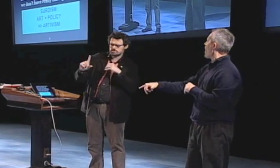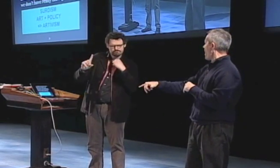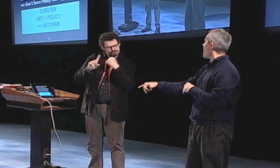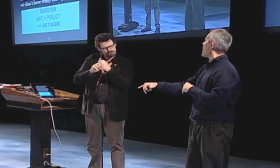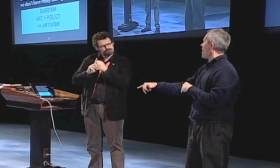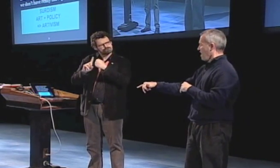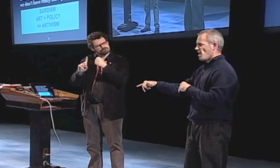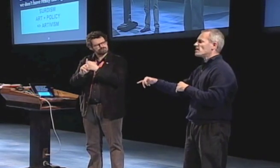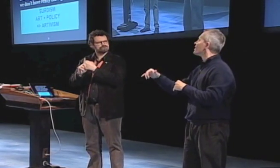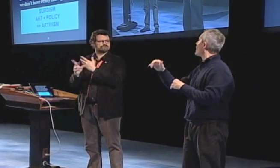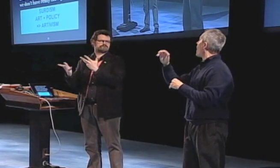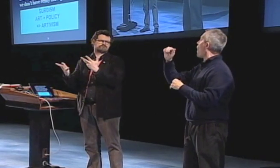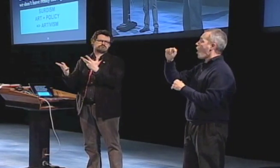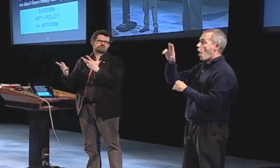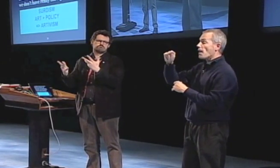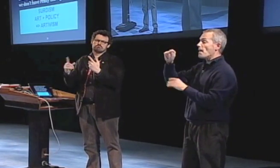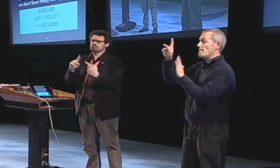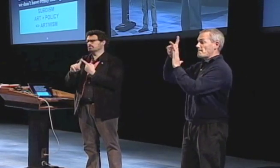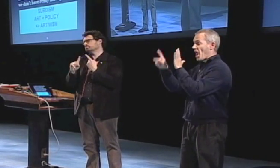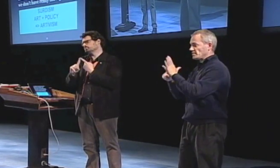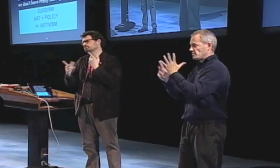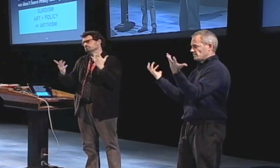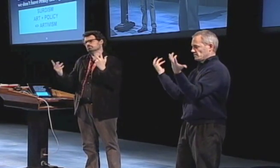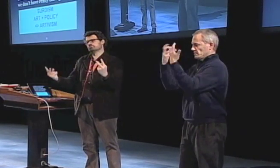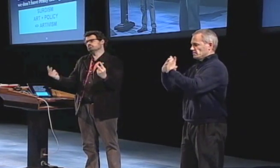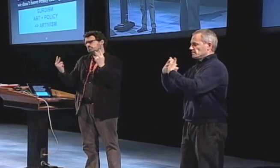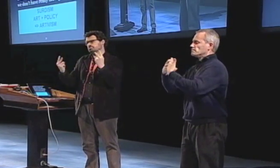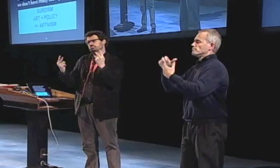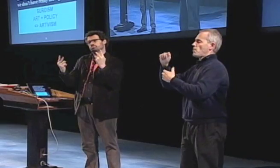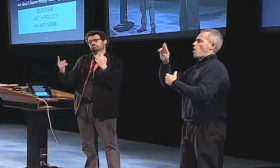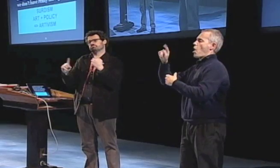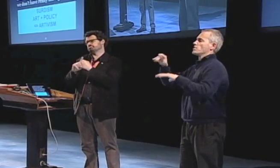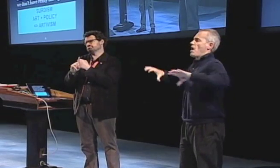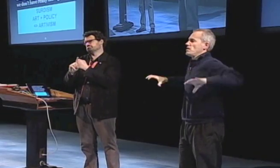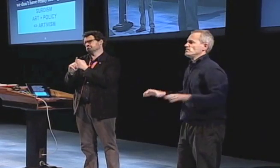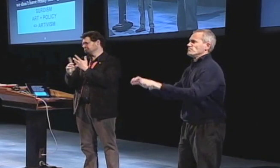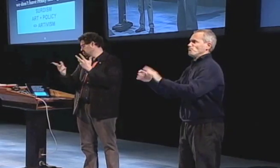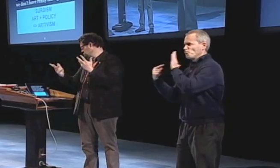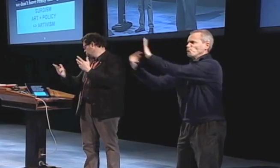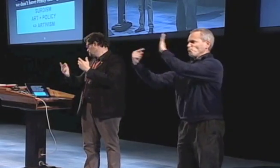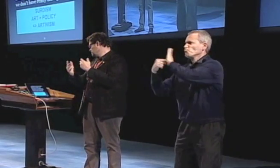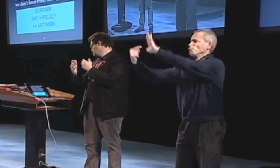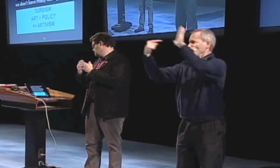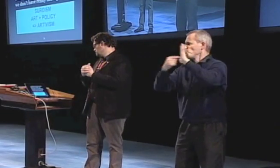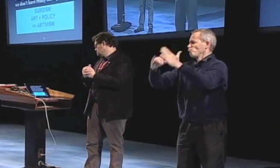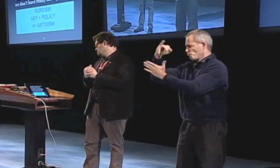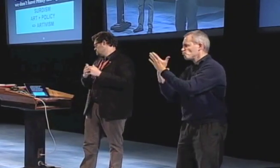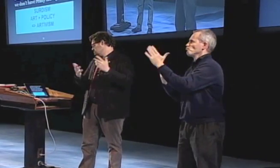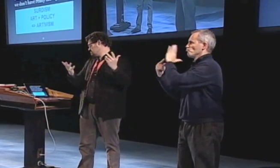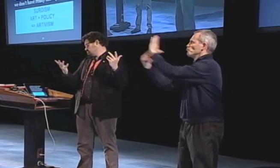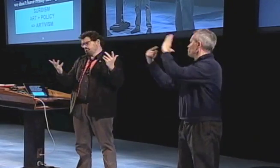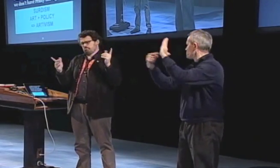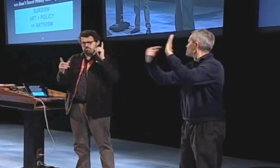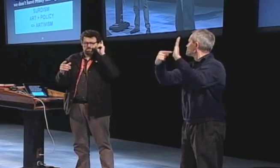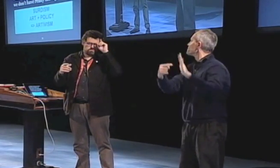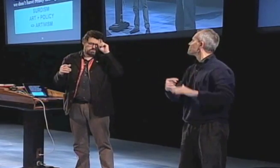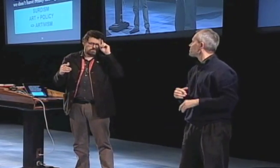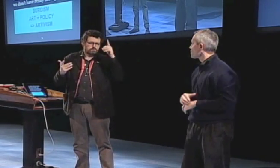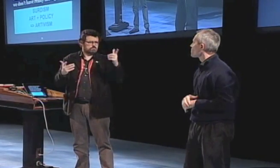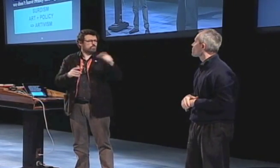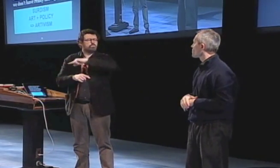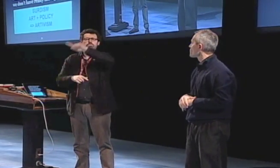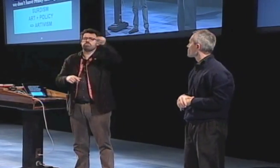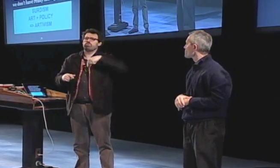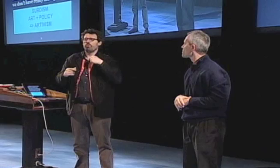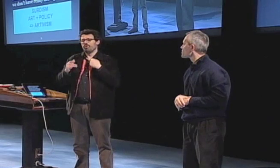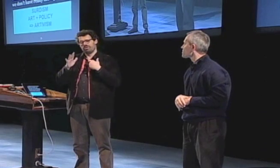so different and have a strong impact on the outside world so we needed the concepts and the philosophies of